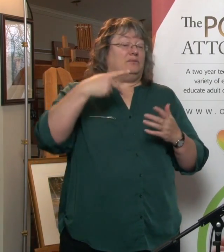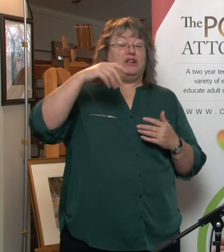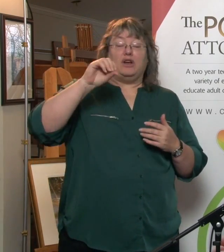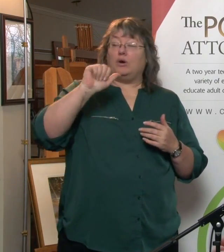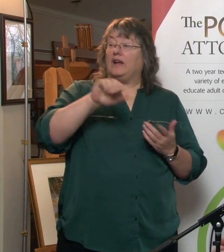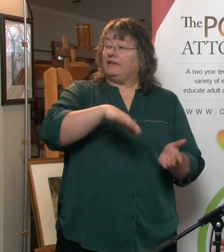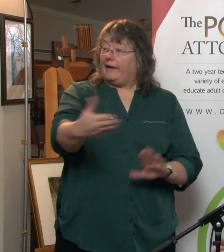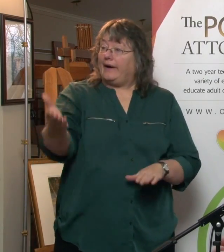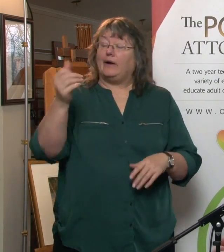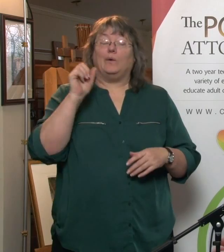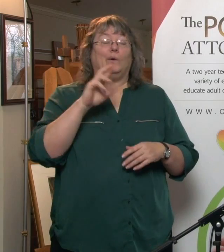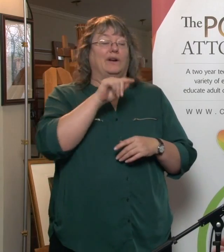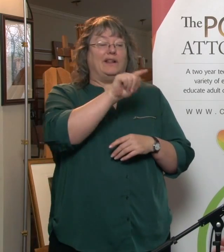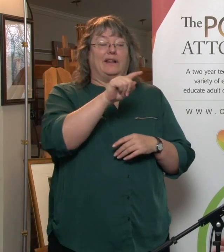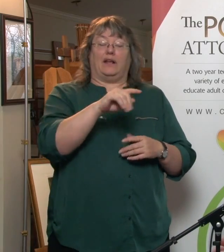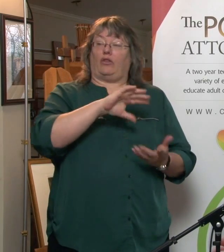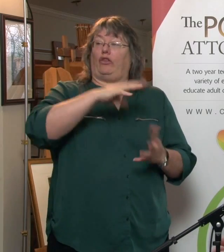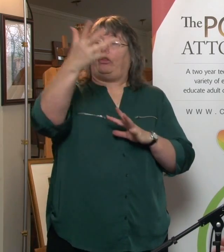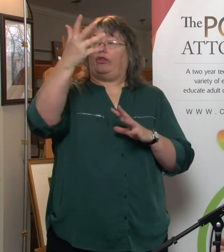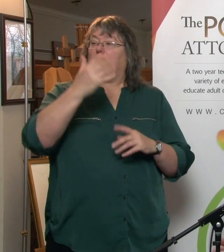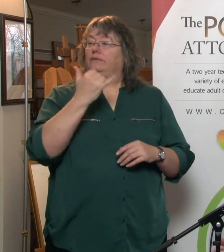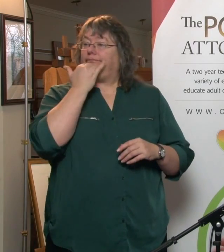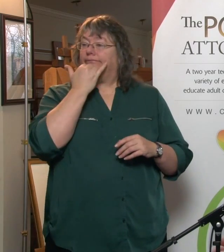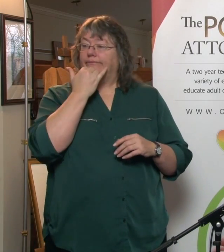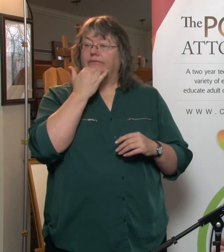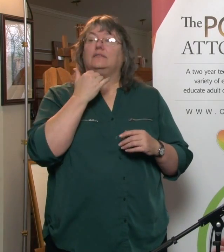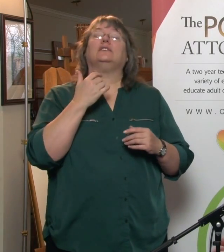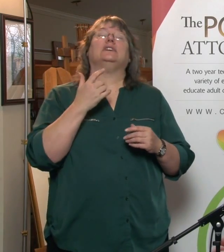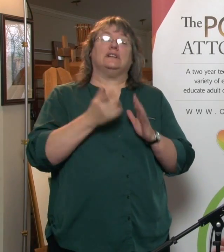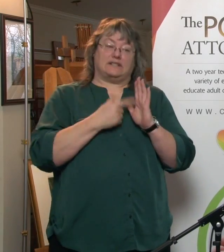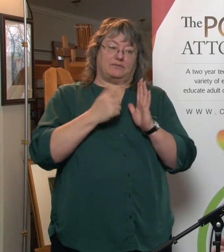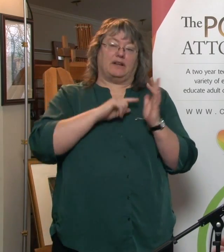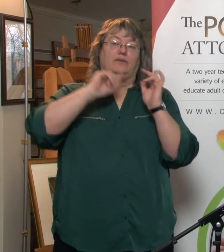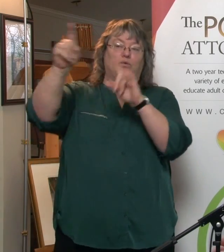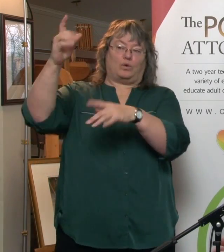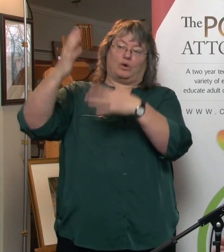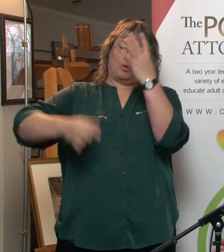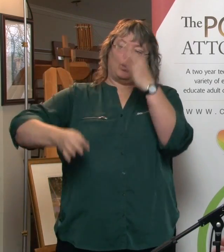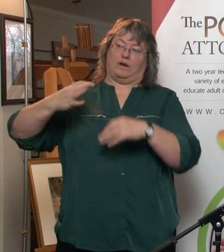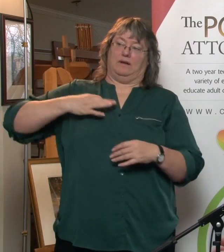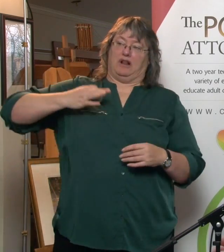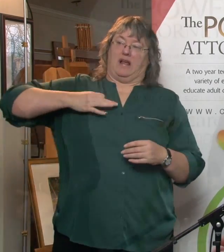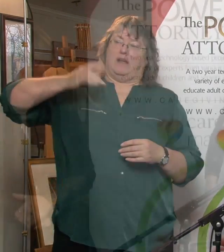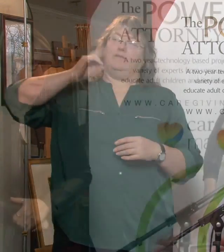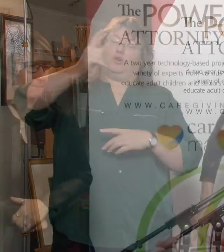inappropriate. Often there will have to be a court application in order to replace that person.